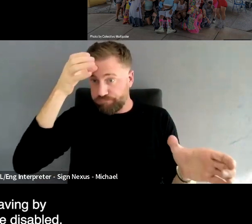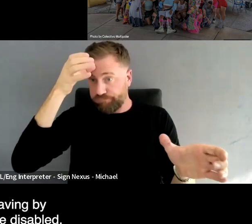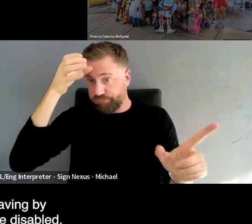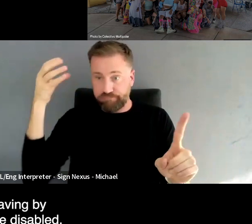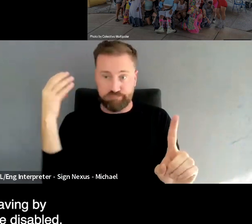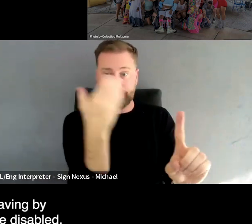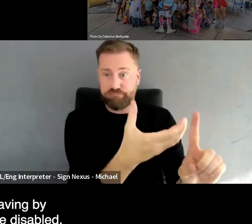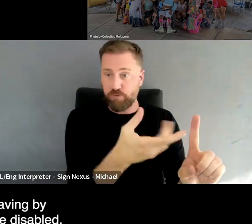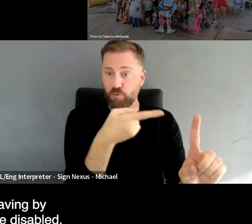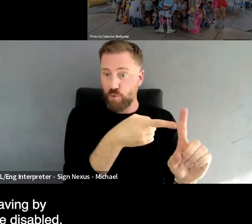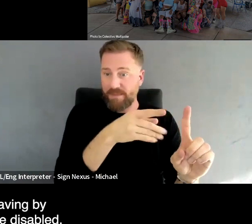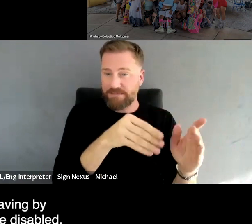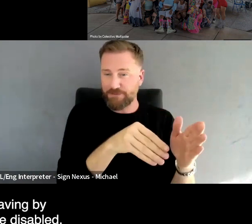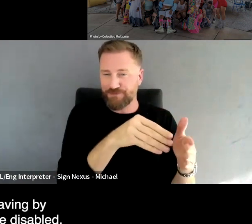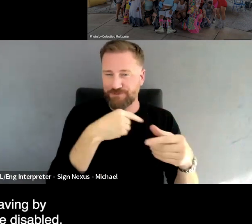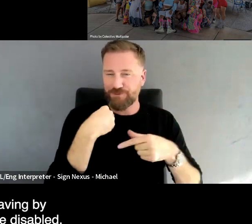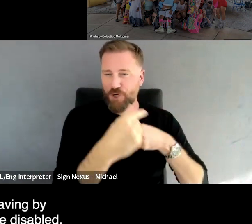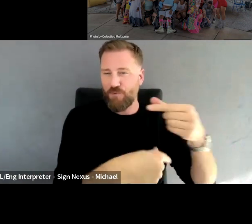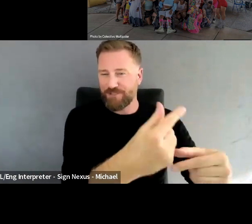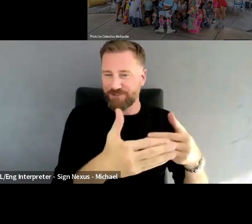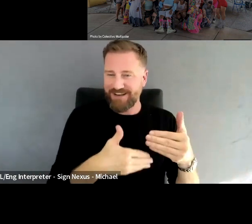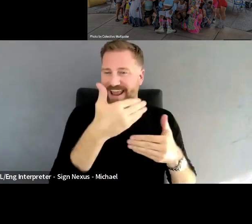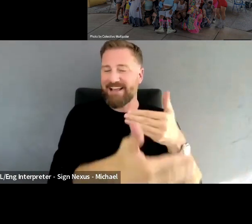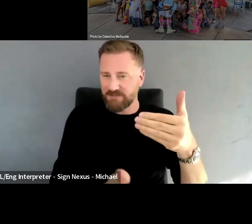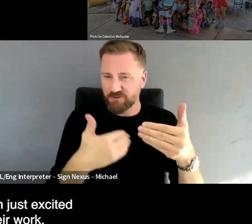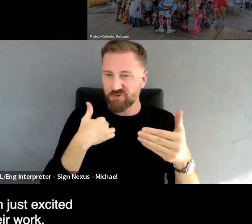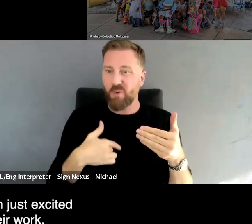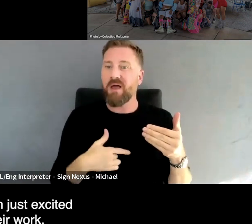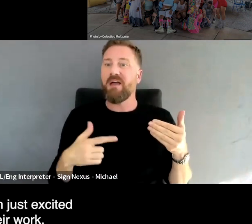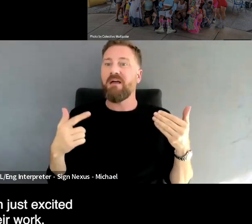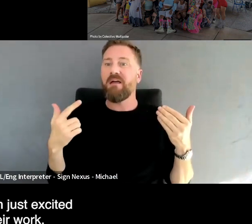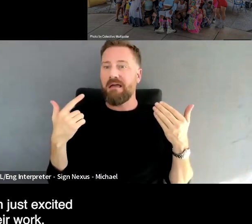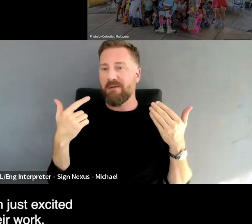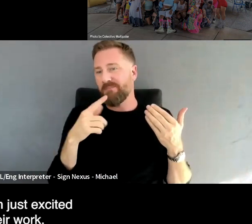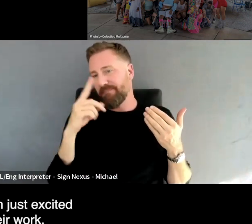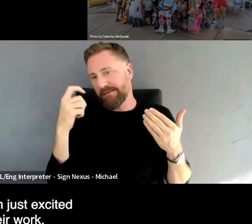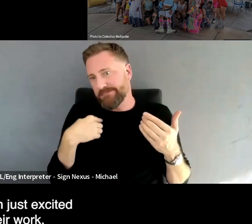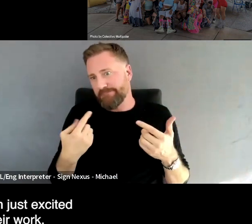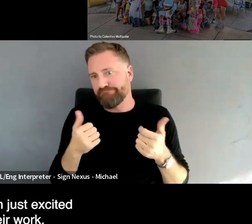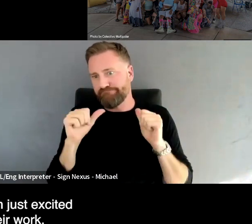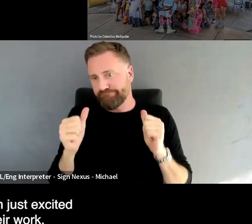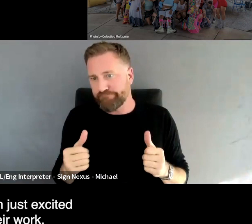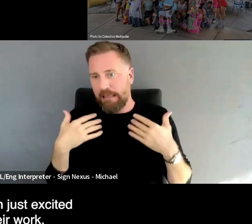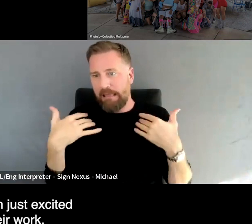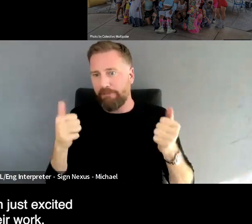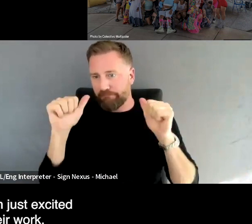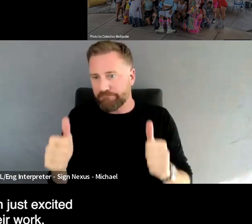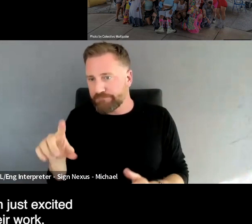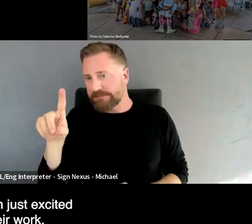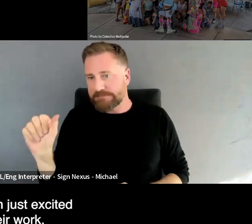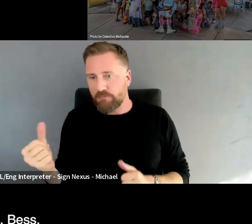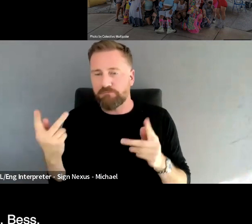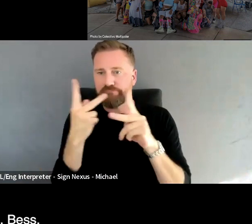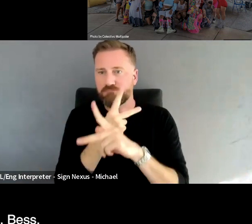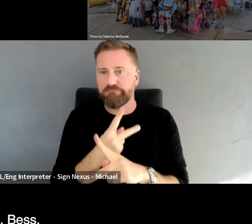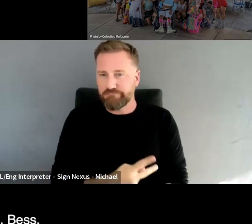leaving by becoming more disabled. And yeah, so I'm just excited for all of their